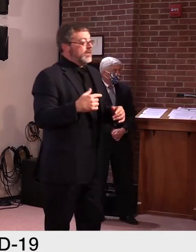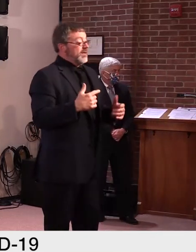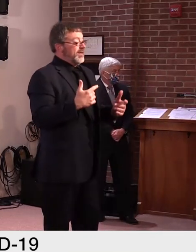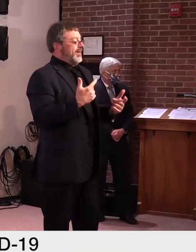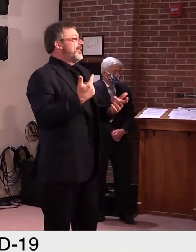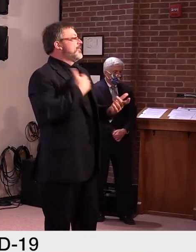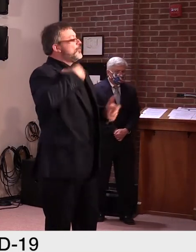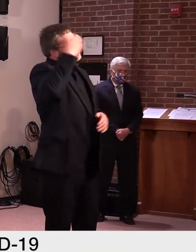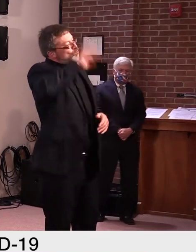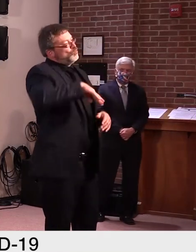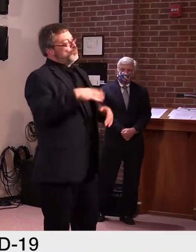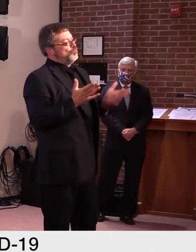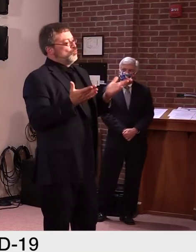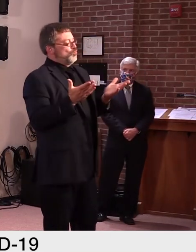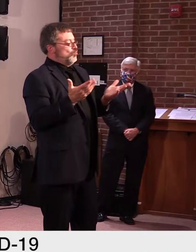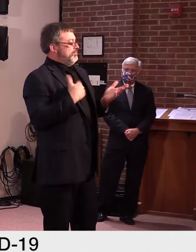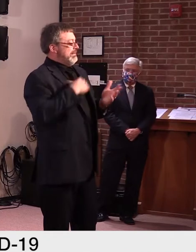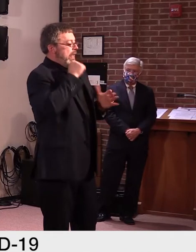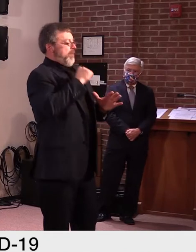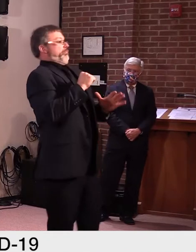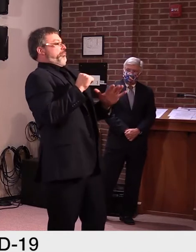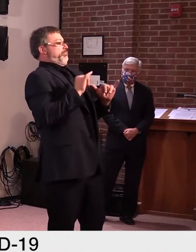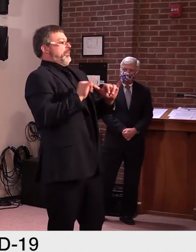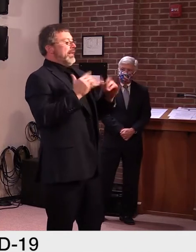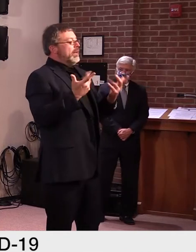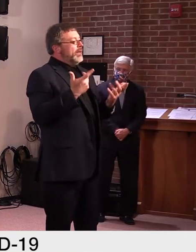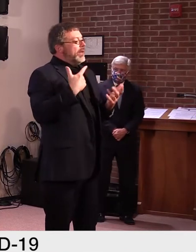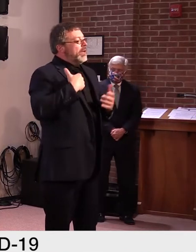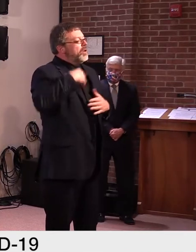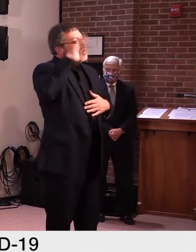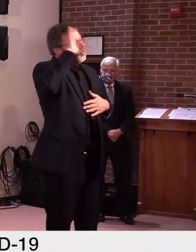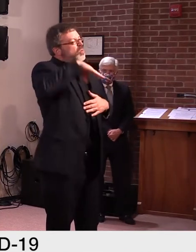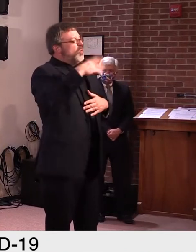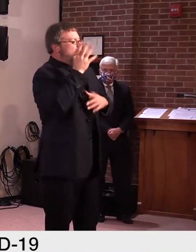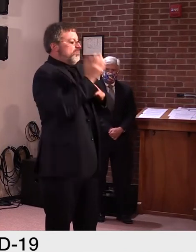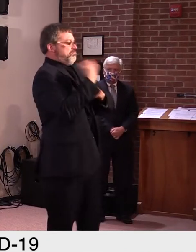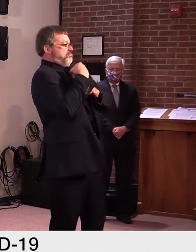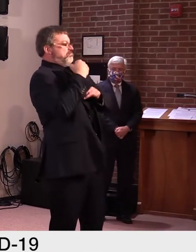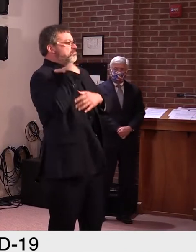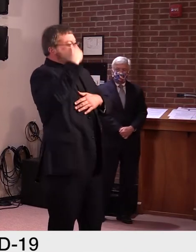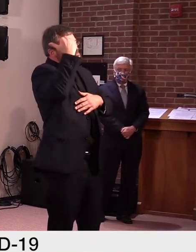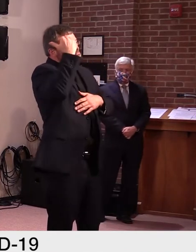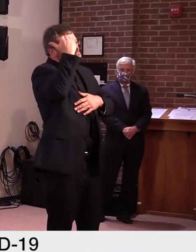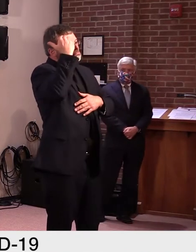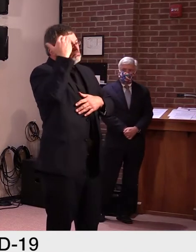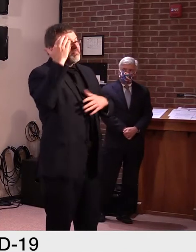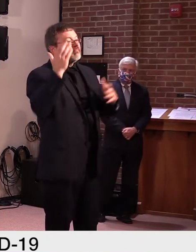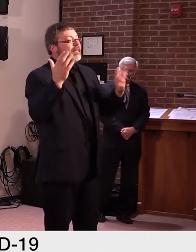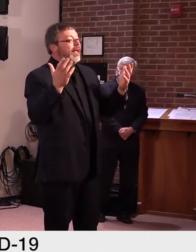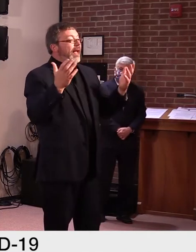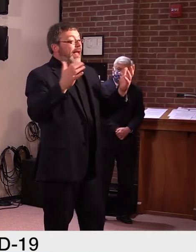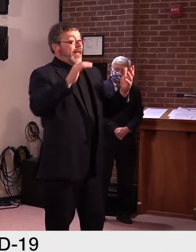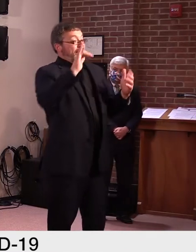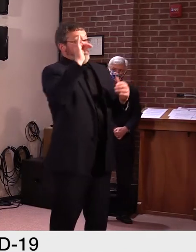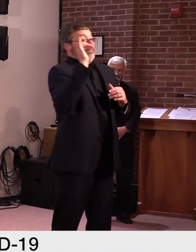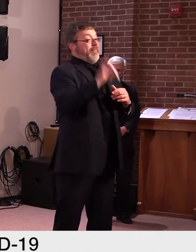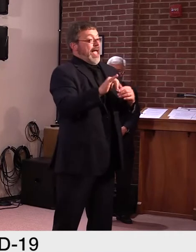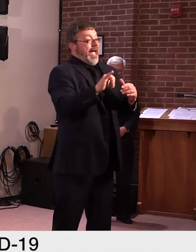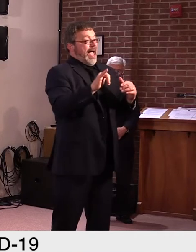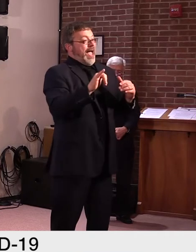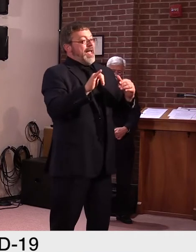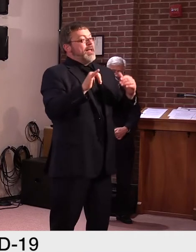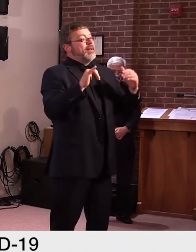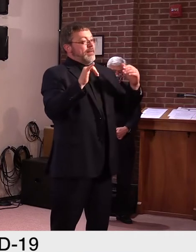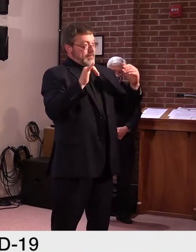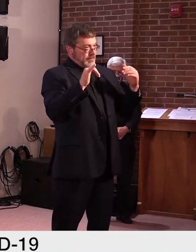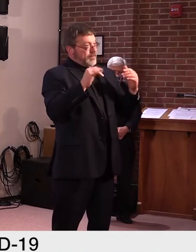standpoint that the House decided to override the veto. It still has, uh, to go through the Senate. It's not over at this point. Uh, they have to,